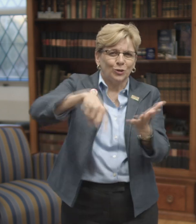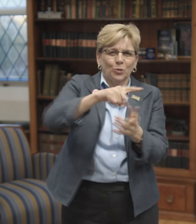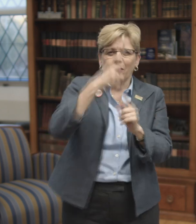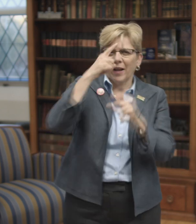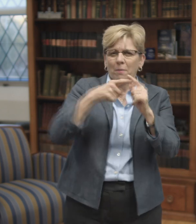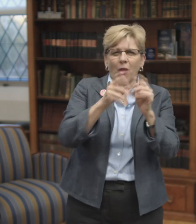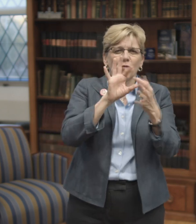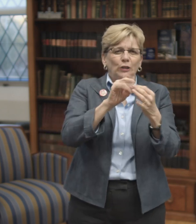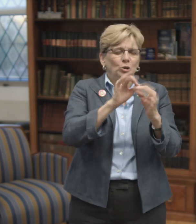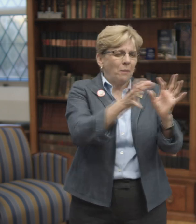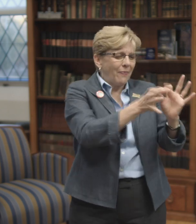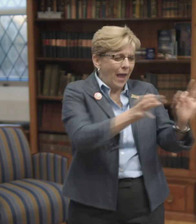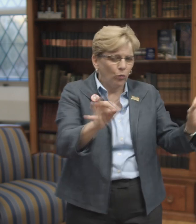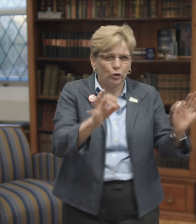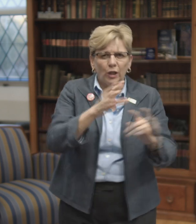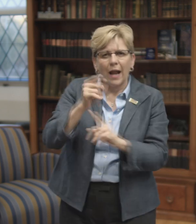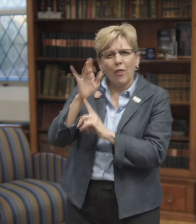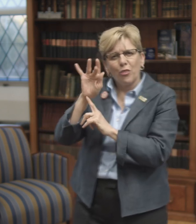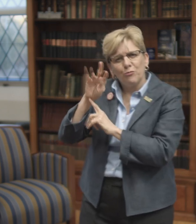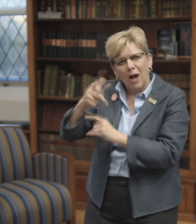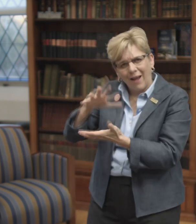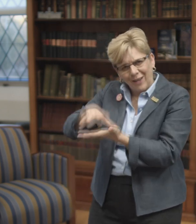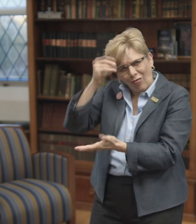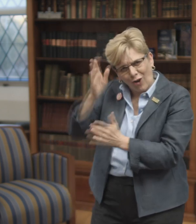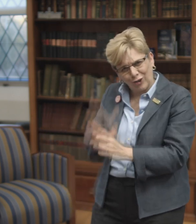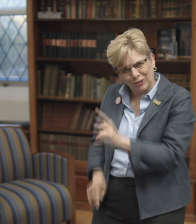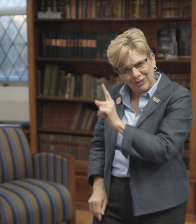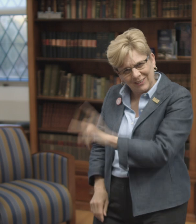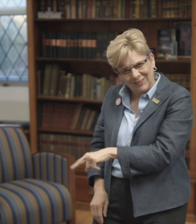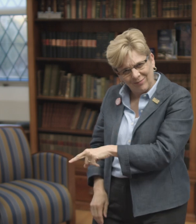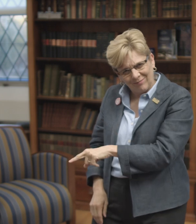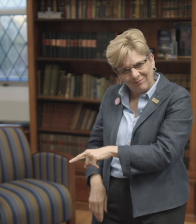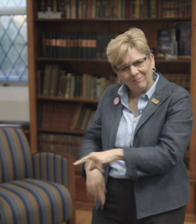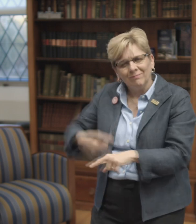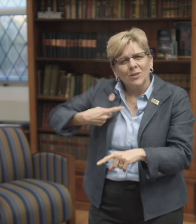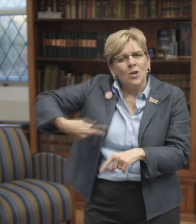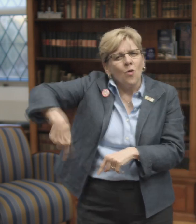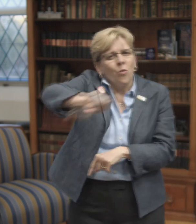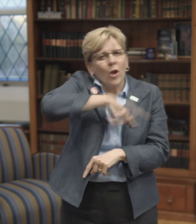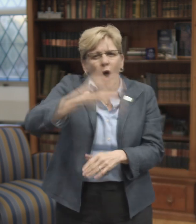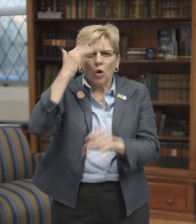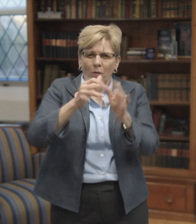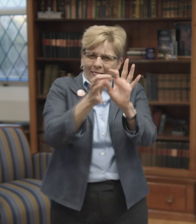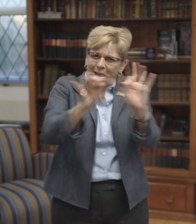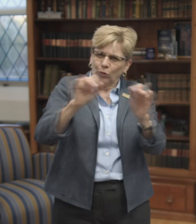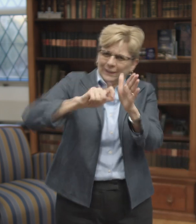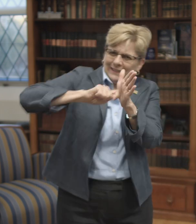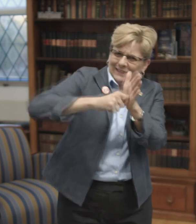I want to encourage you to think about the relationship between language and thriving learners. You know, we all